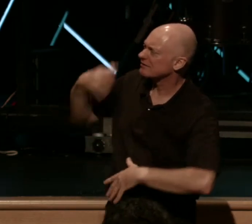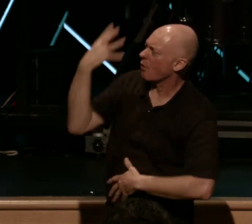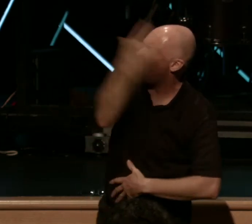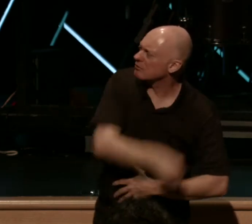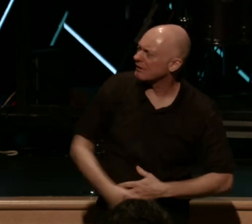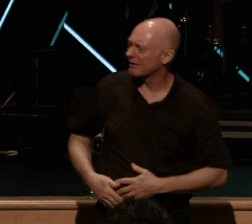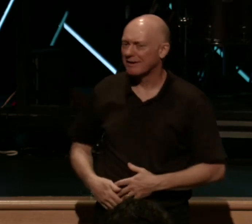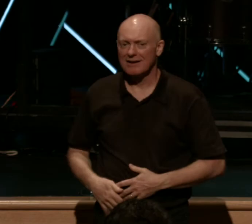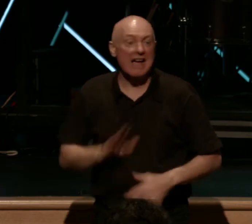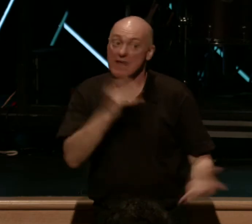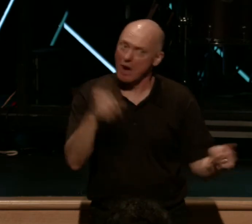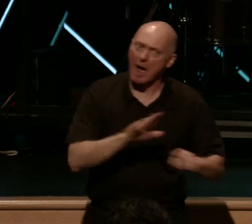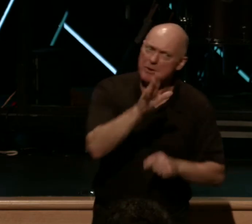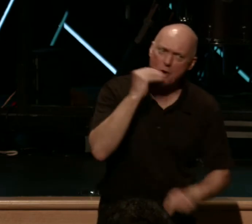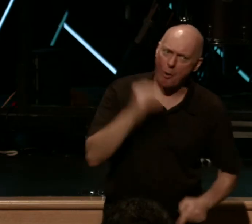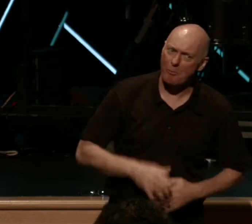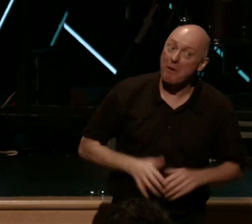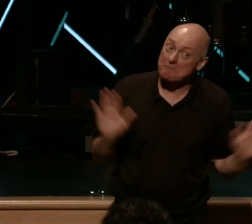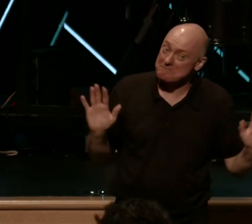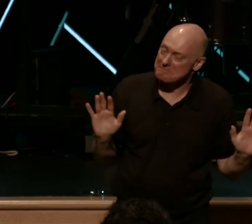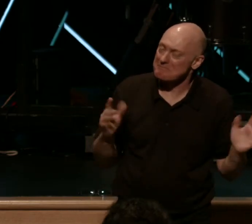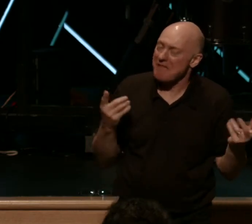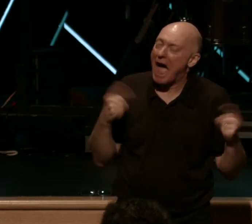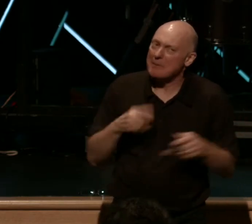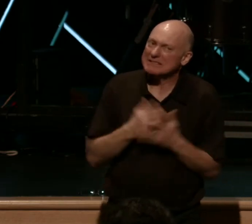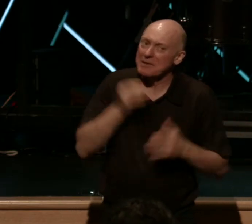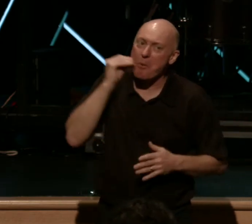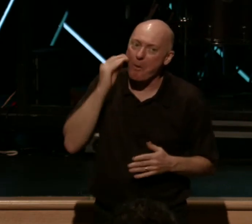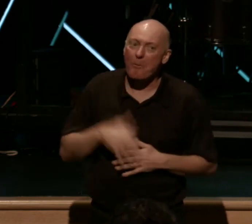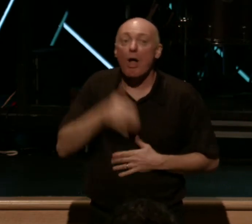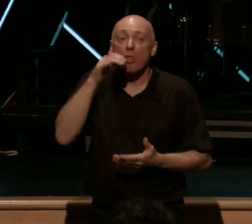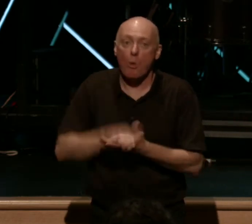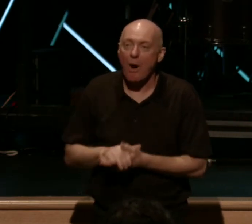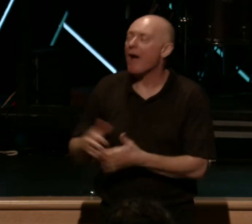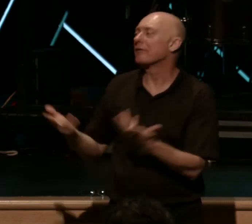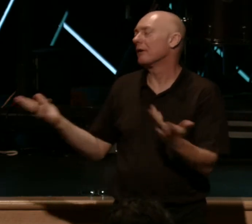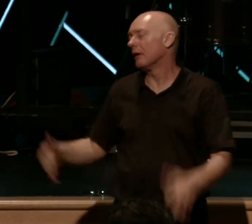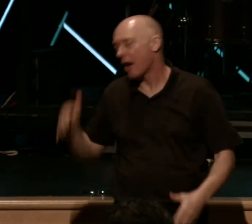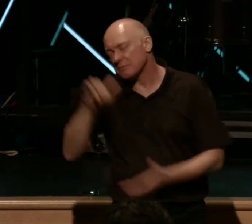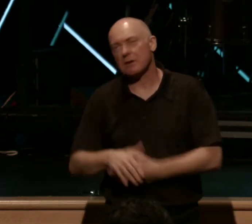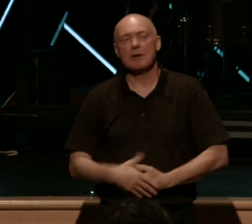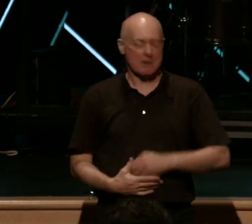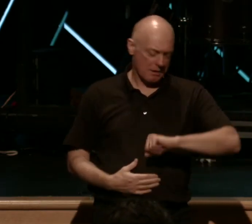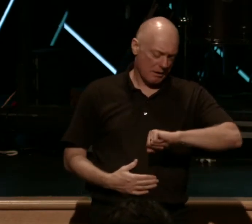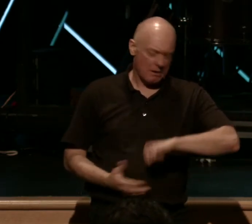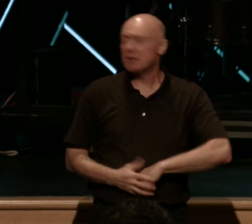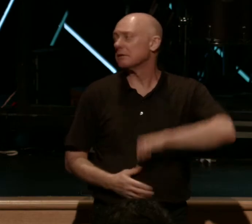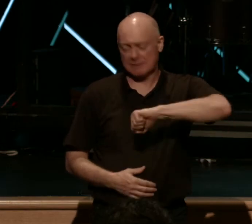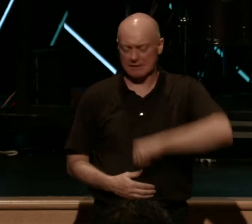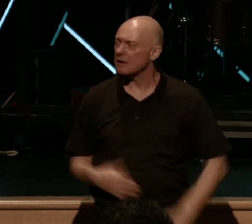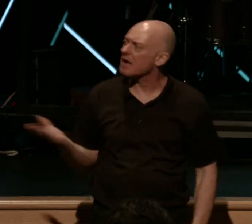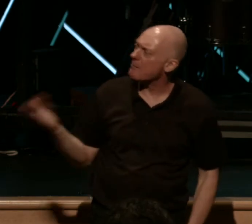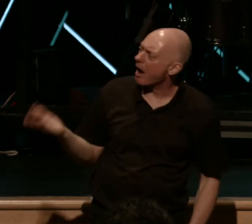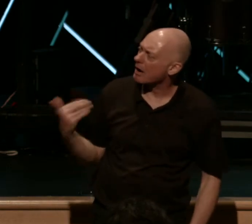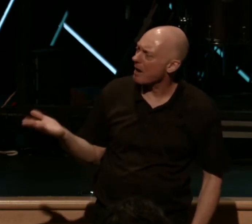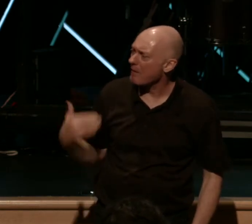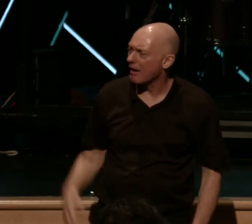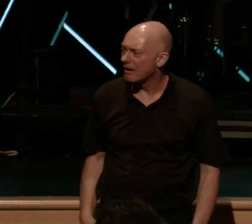know this never happens in your home, but I heard it happening in some homes where the wife was getting dressed and the husband was waiting. And thank God my wife is never late, so